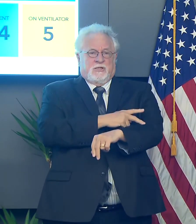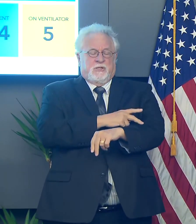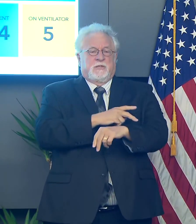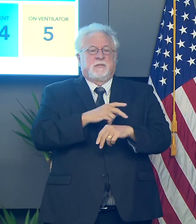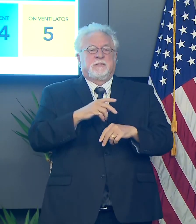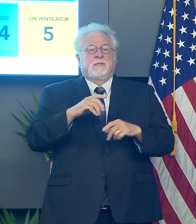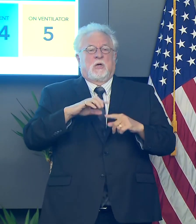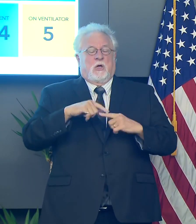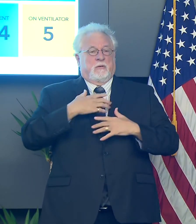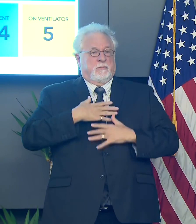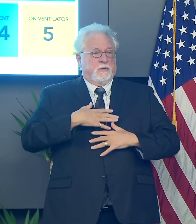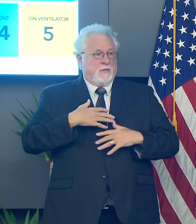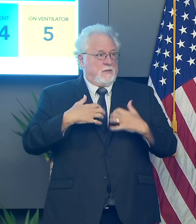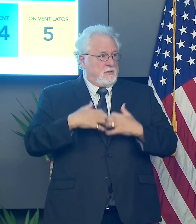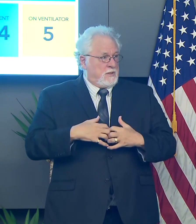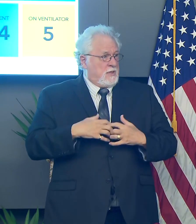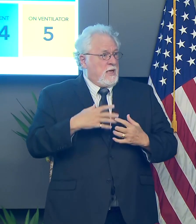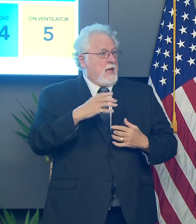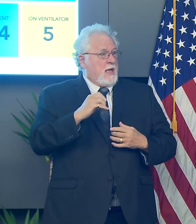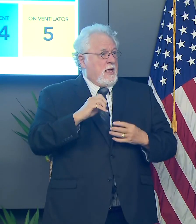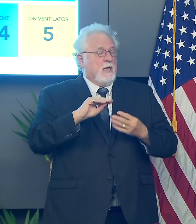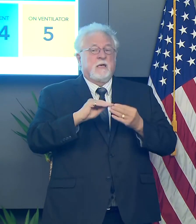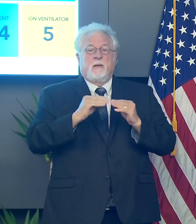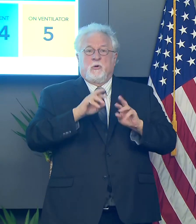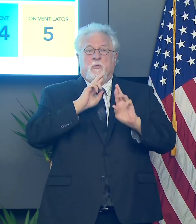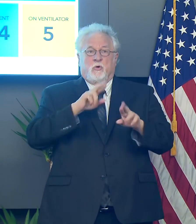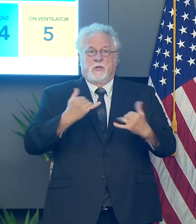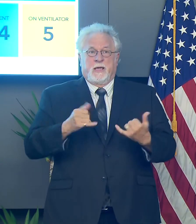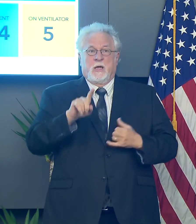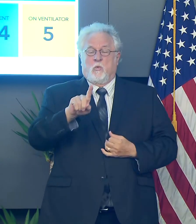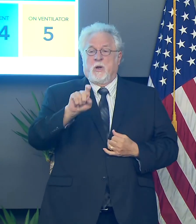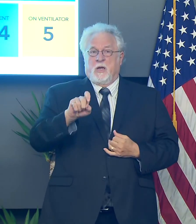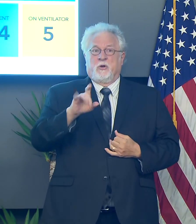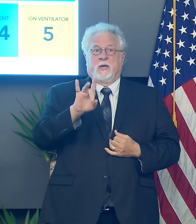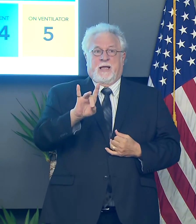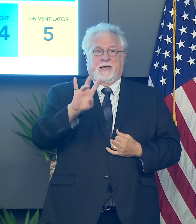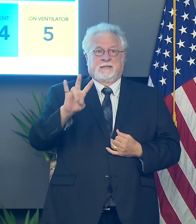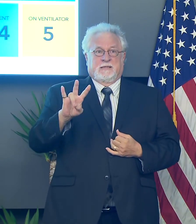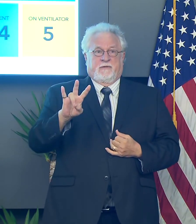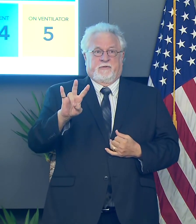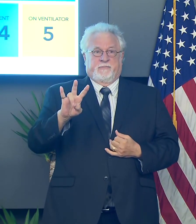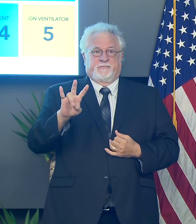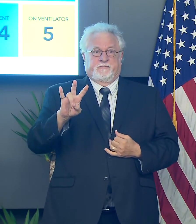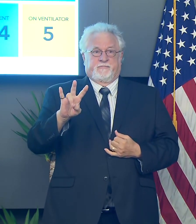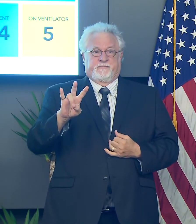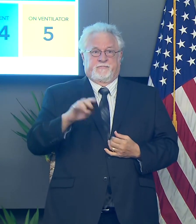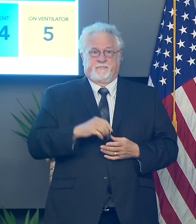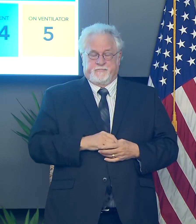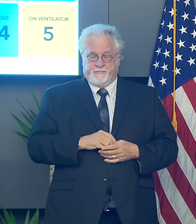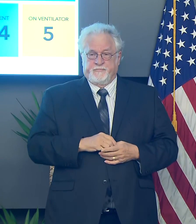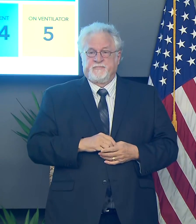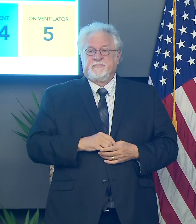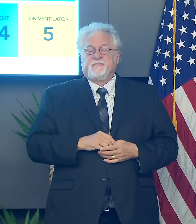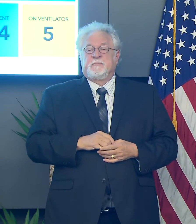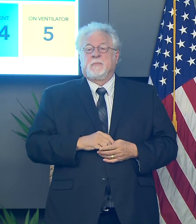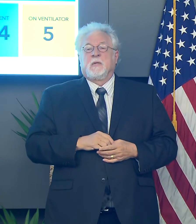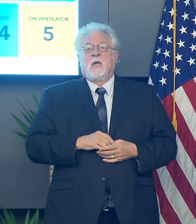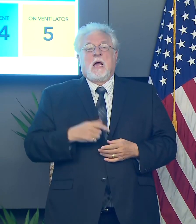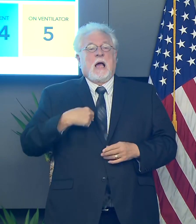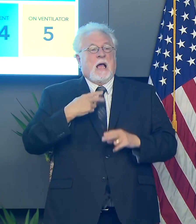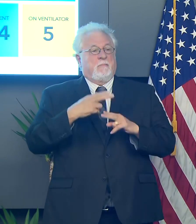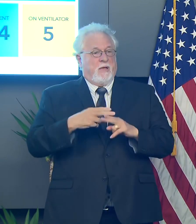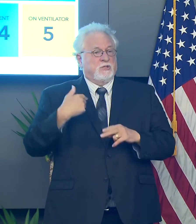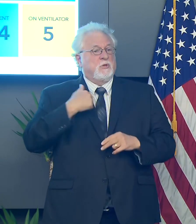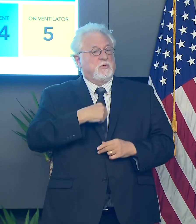mechanical ventilators and the number that we're reporting today is 187. So, as I mentioned,